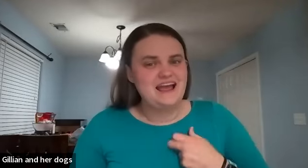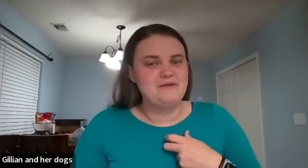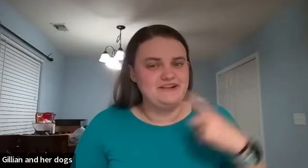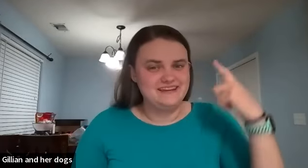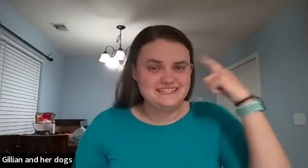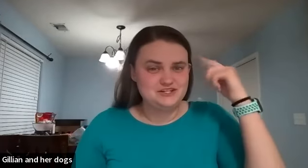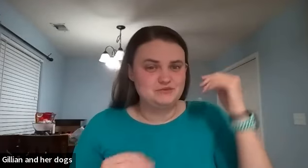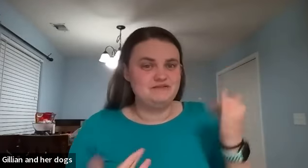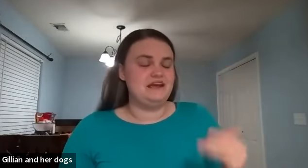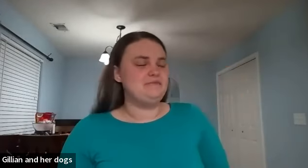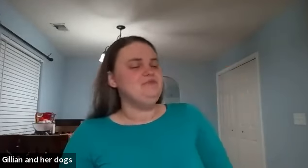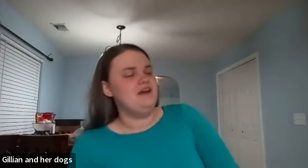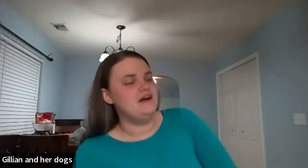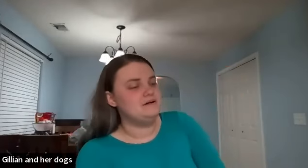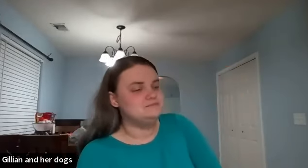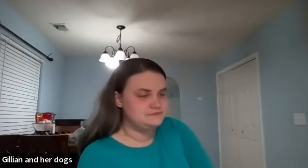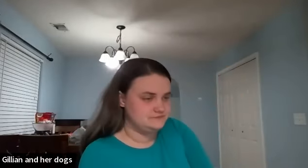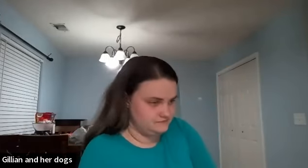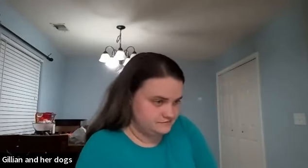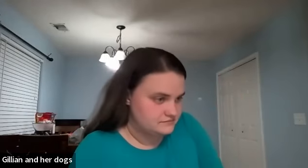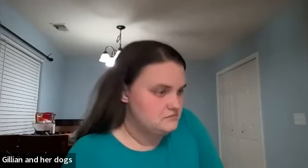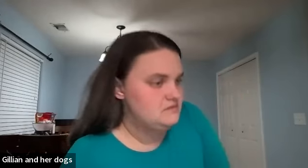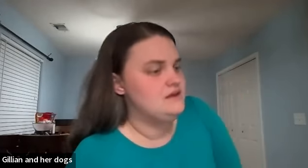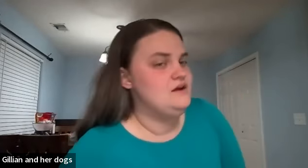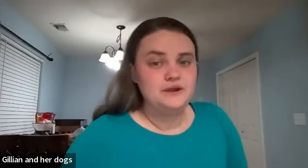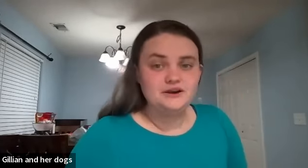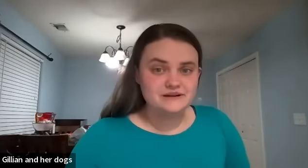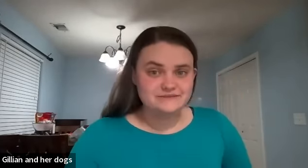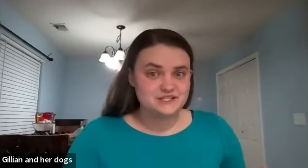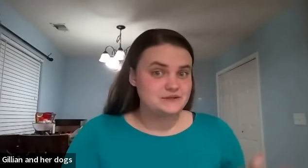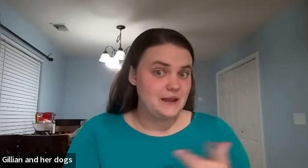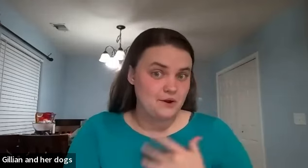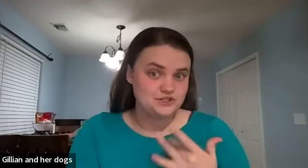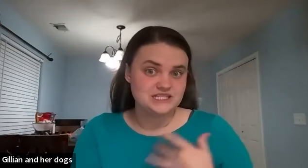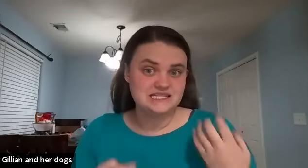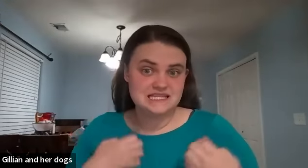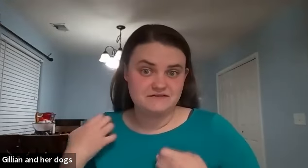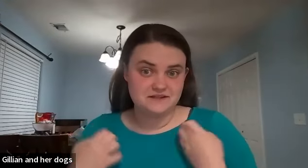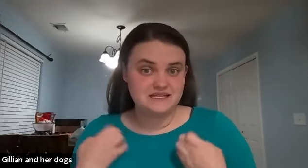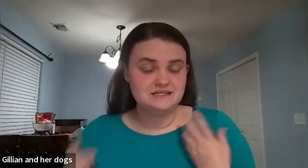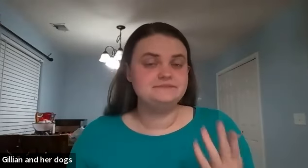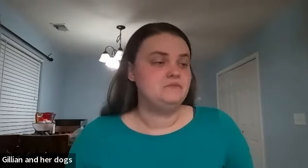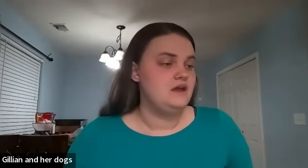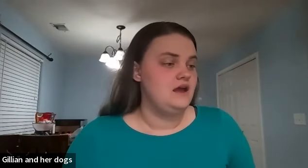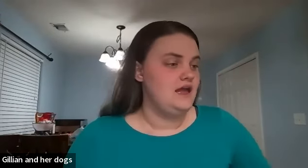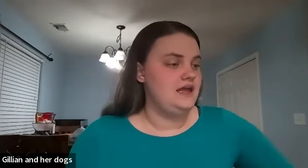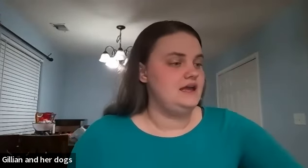i'm on that teacher brain right now um we are going to be doing emotions and feelings and